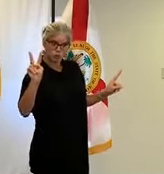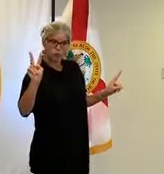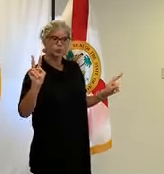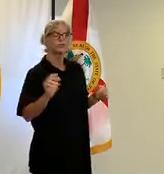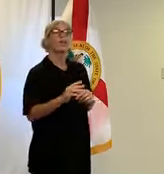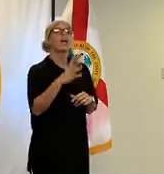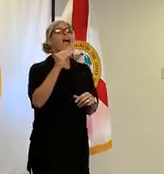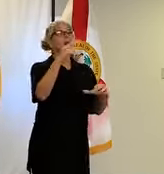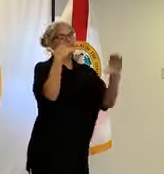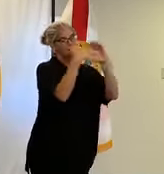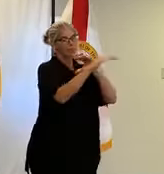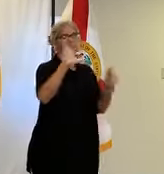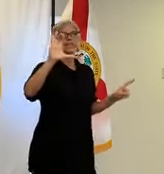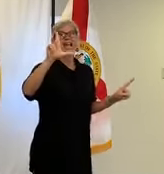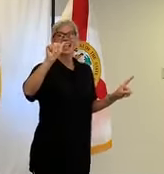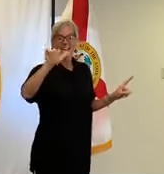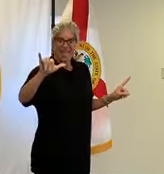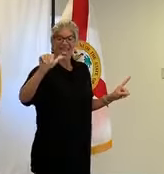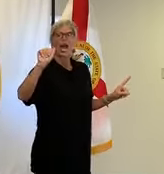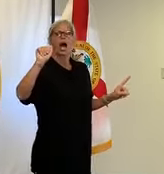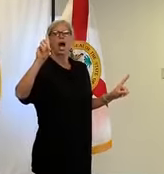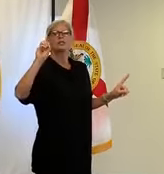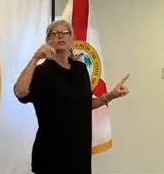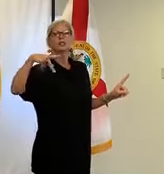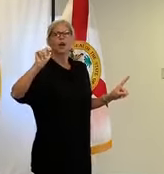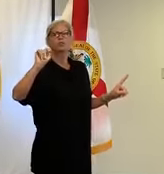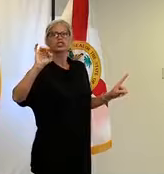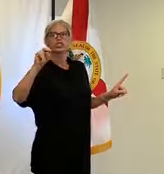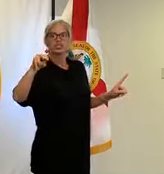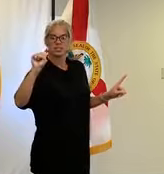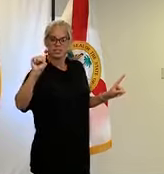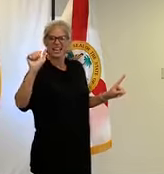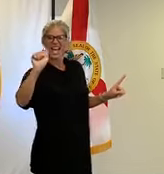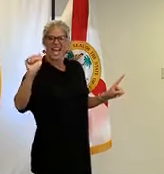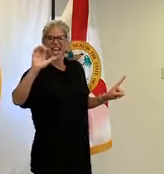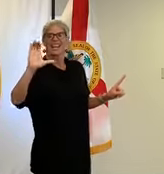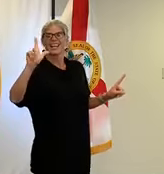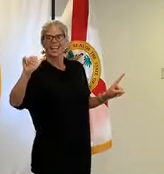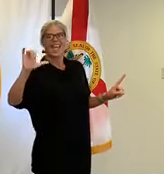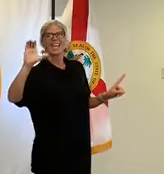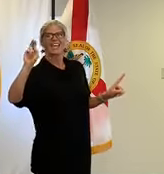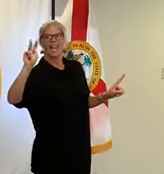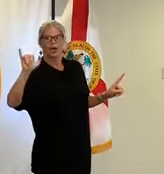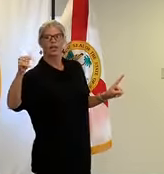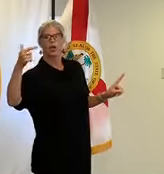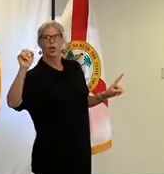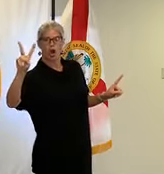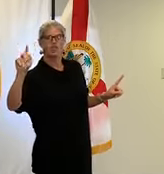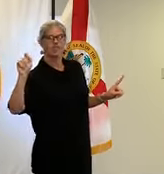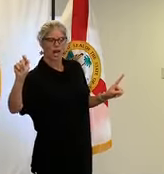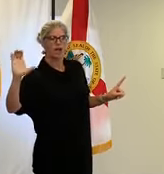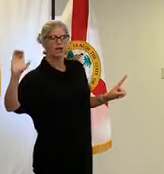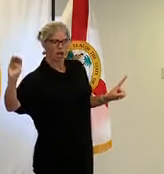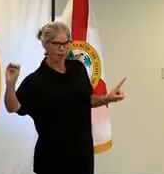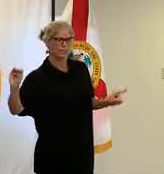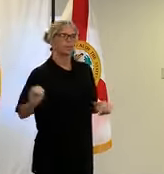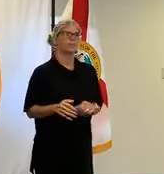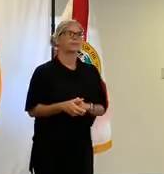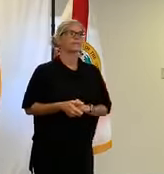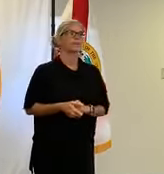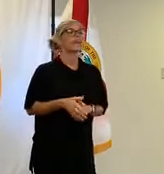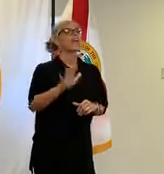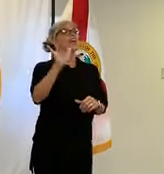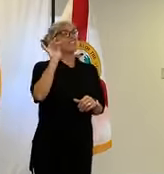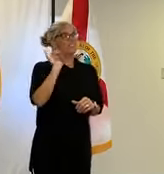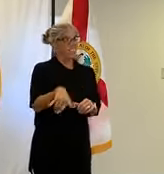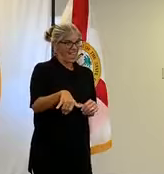them at clay adoptions at claycountygov.com now county functions those wishing to do